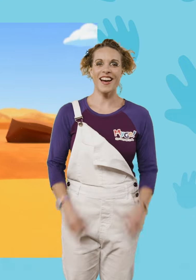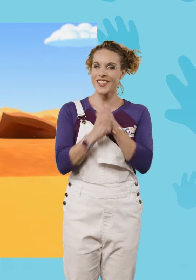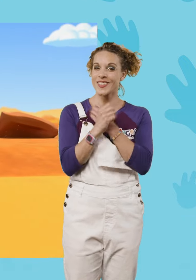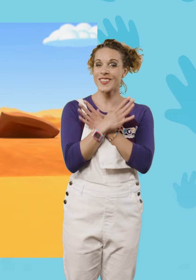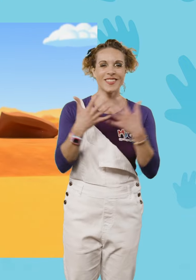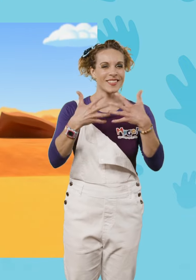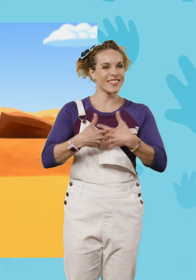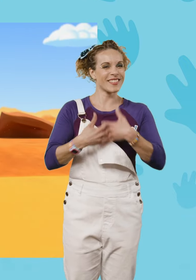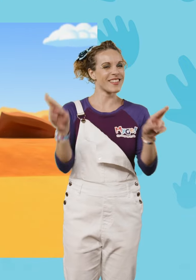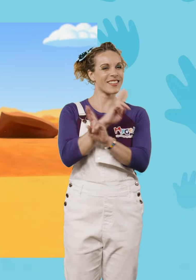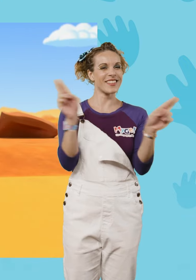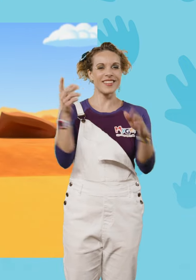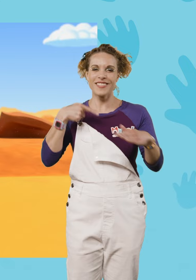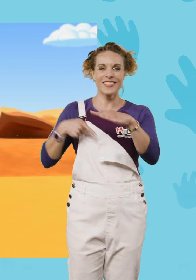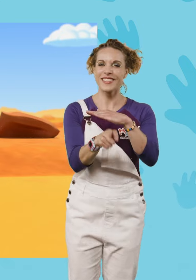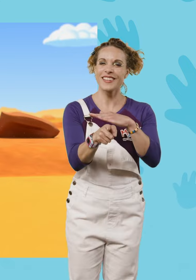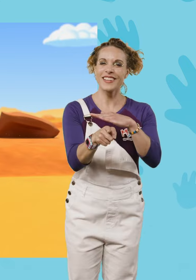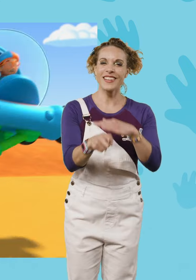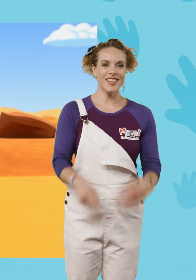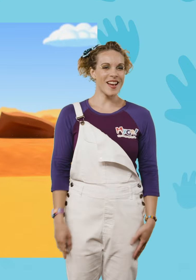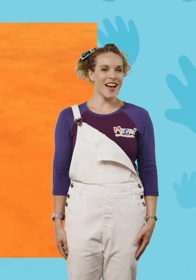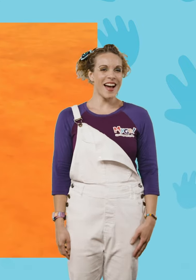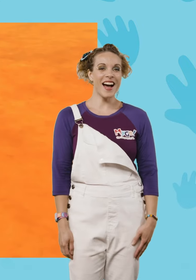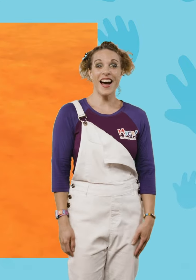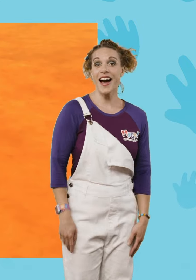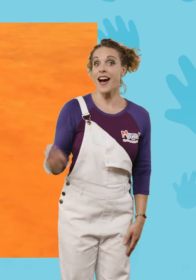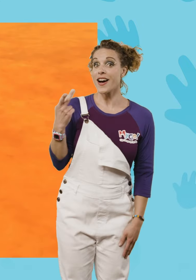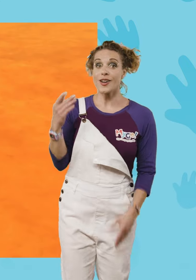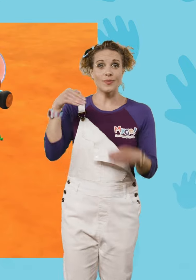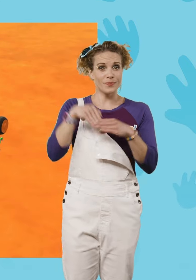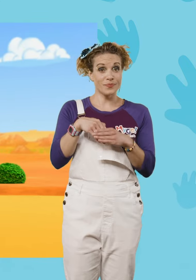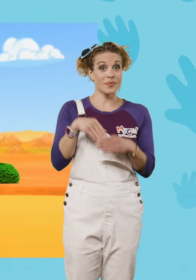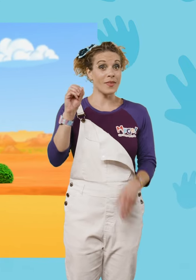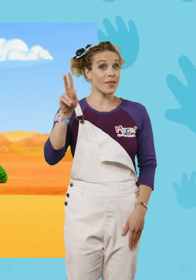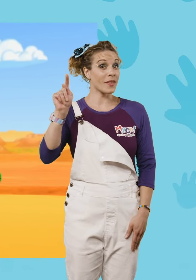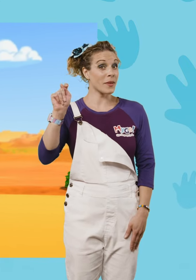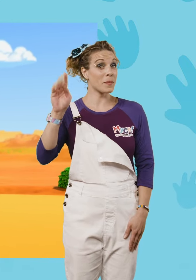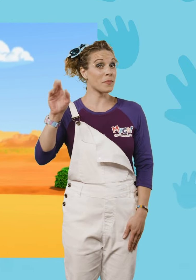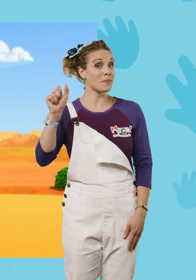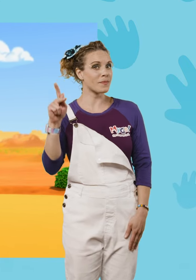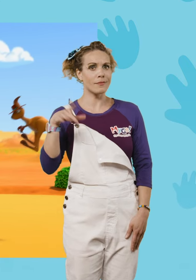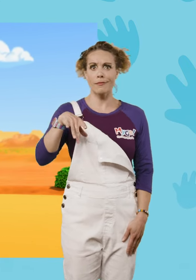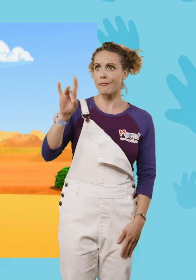The Blippy Mobile is ready for adventure. We're in the outback, so let's go find a kangaroo.